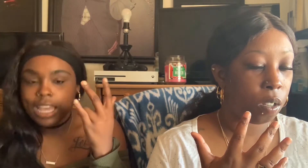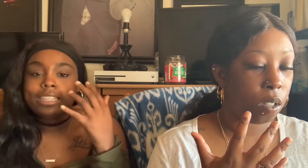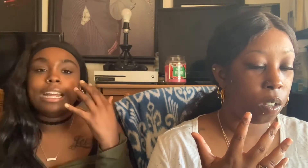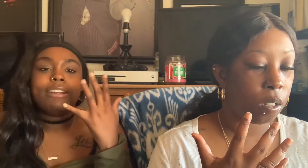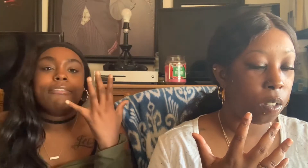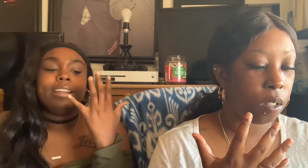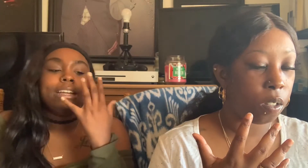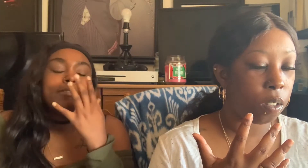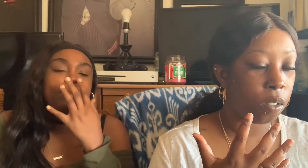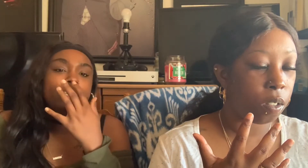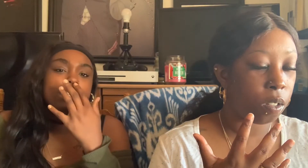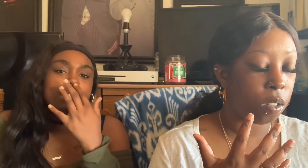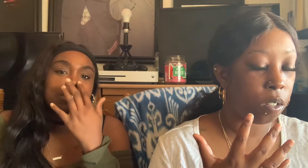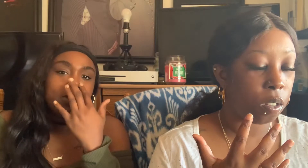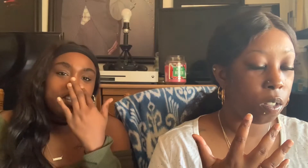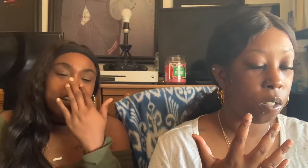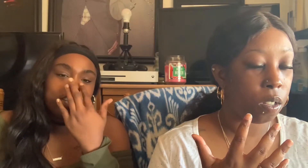Never have I ever pretended to know a stranger.